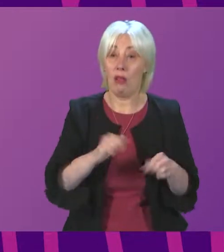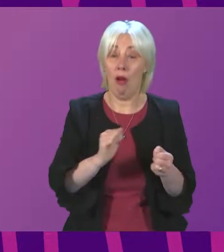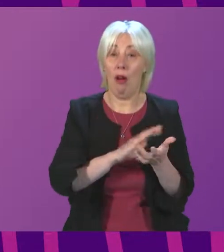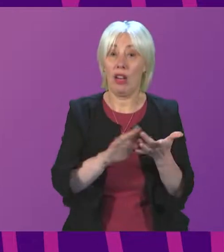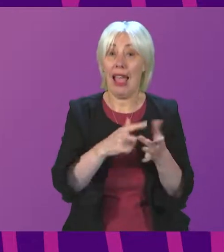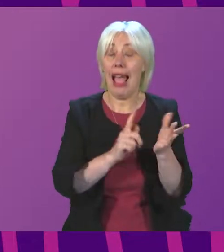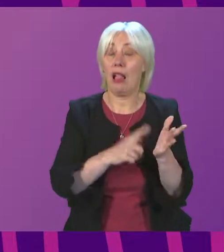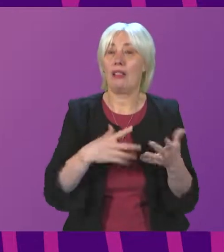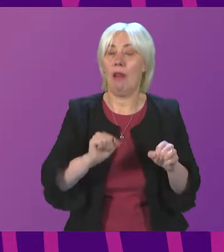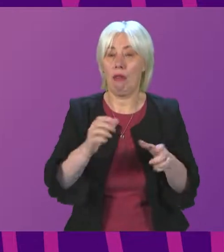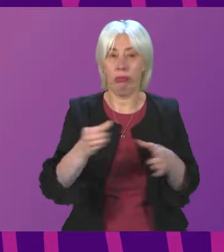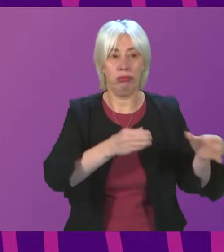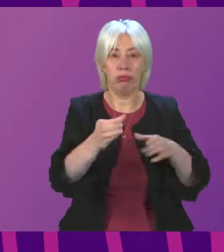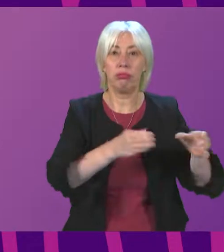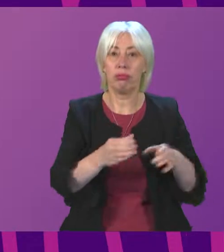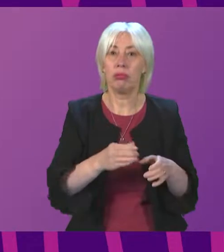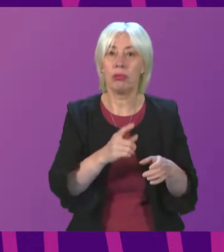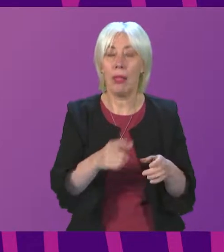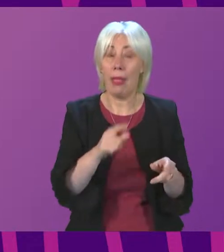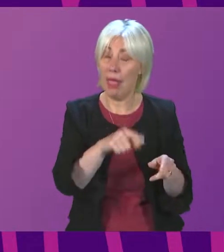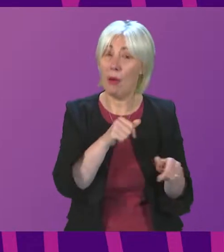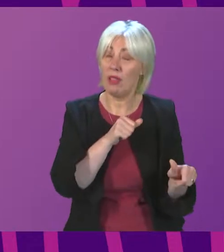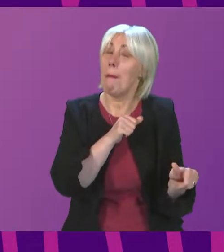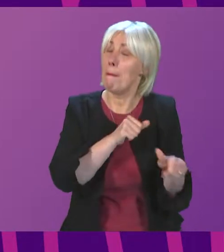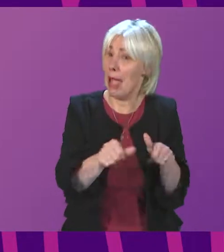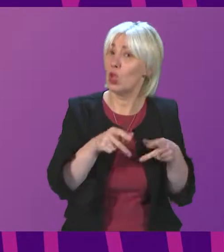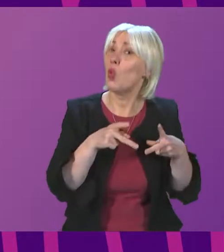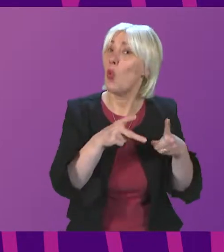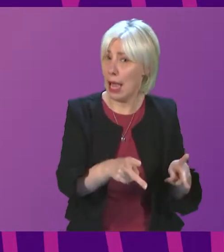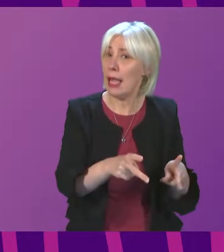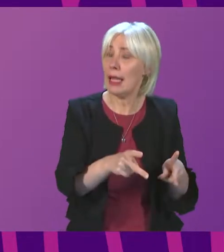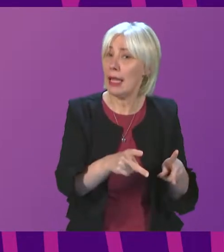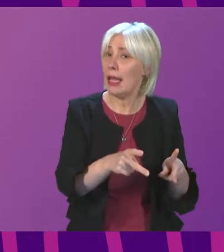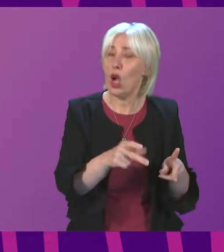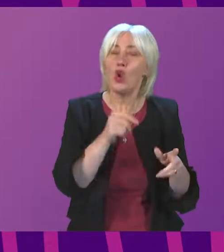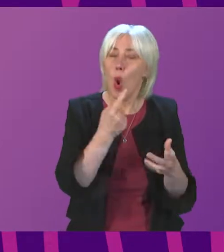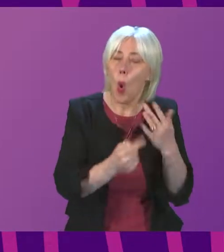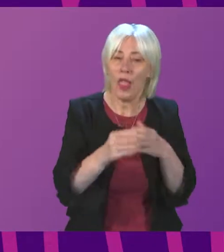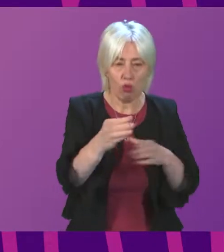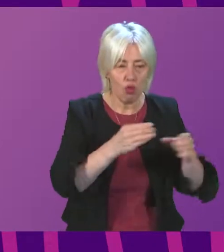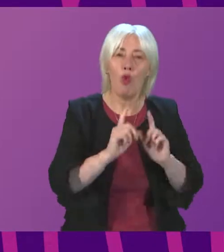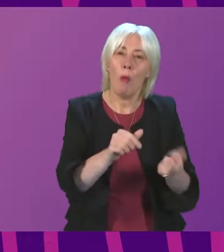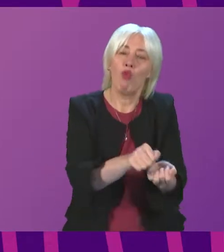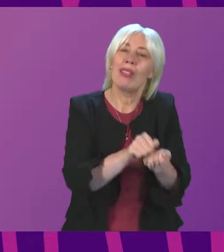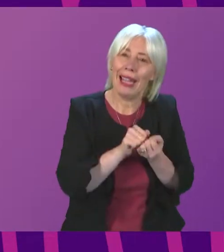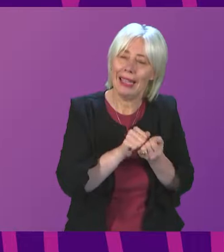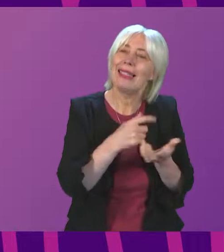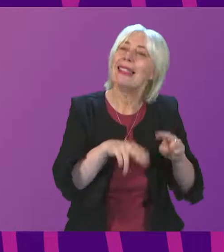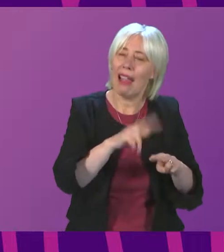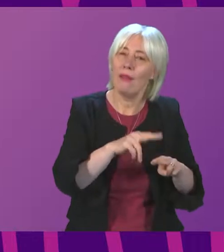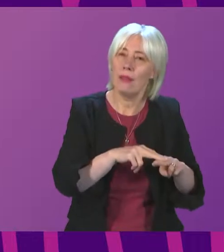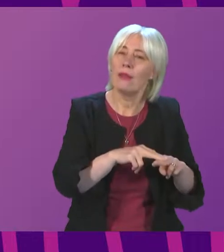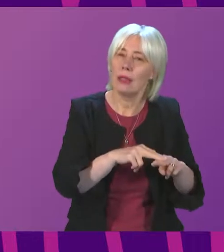drive, which has proven itself in the past to be the best way of not just recruiting, but retaining staff. And